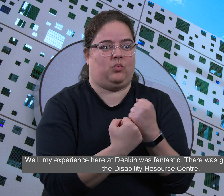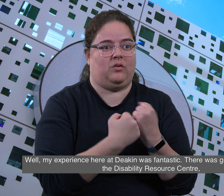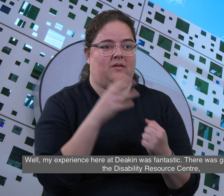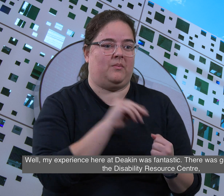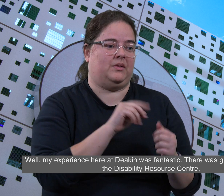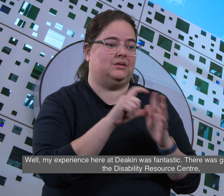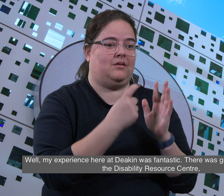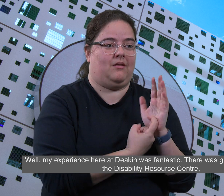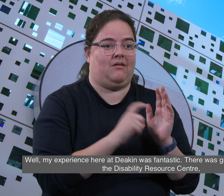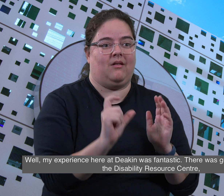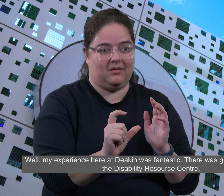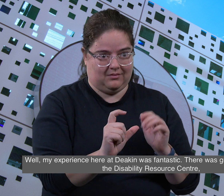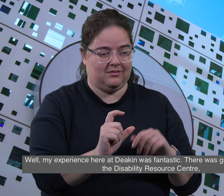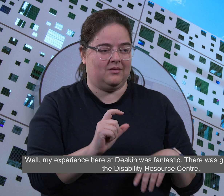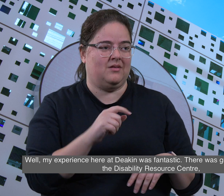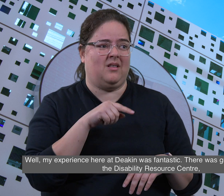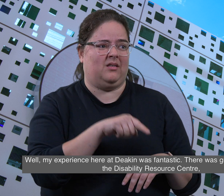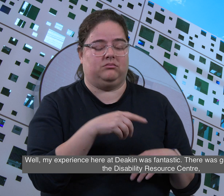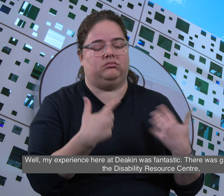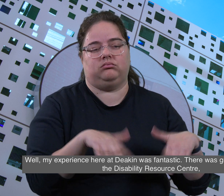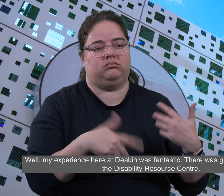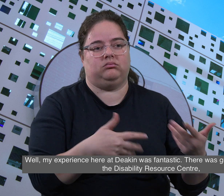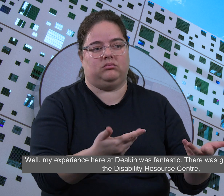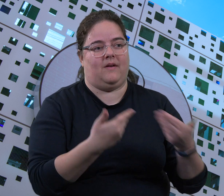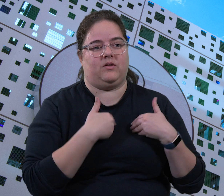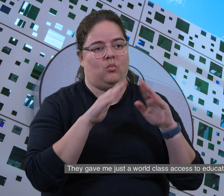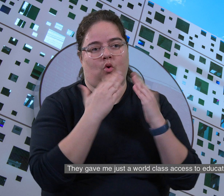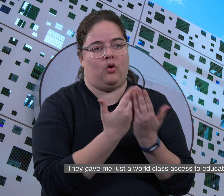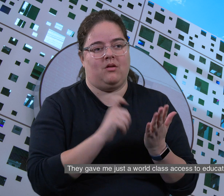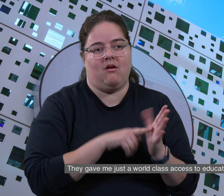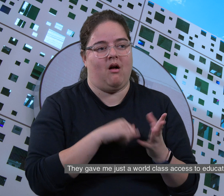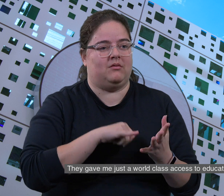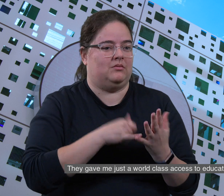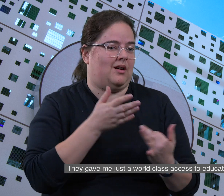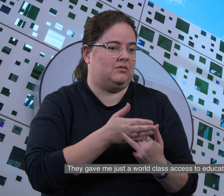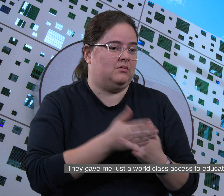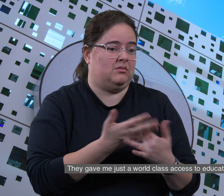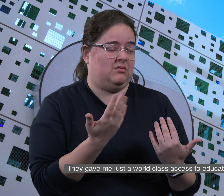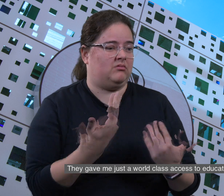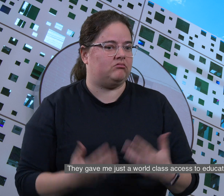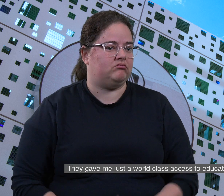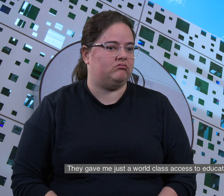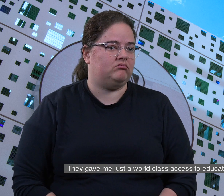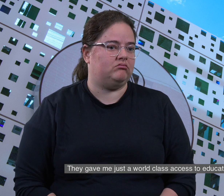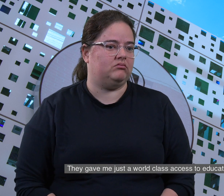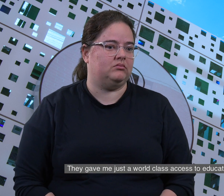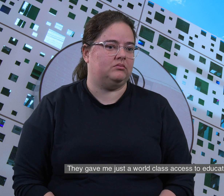There was great support from the Disability Resource Centre. They gave me just a world-class access to education.